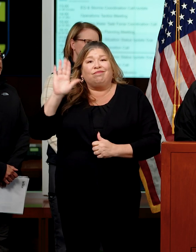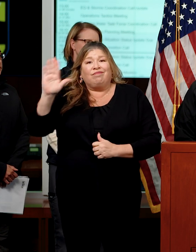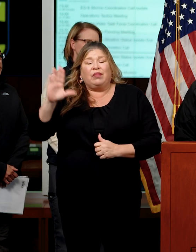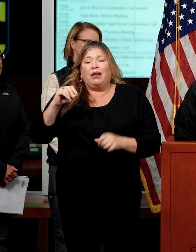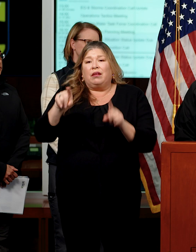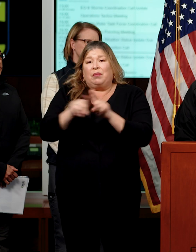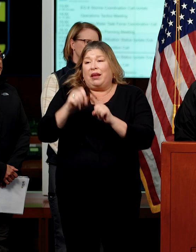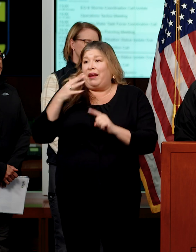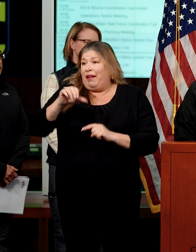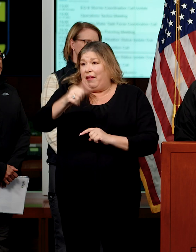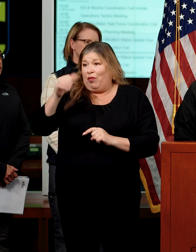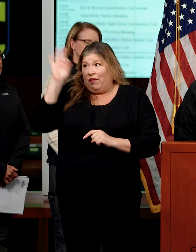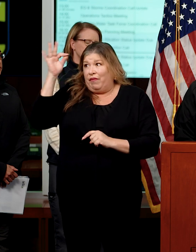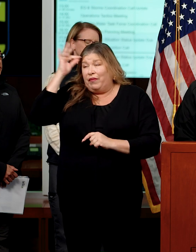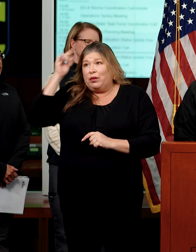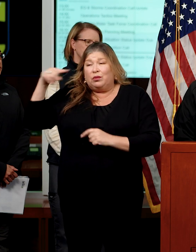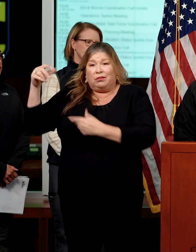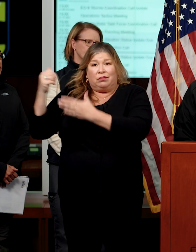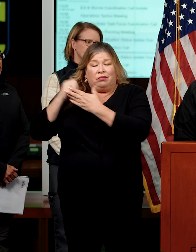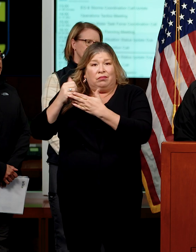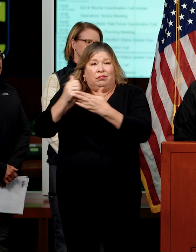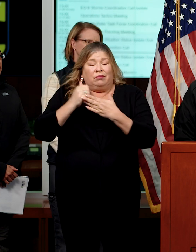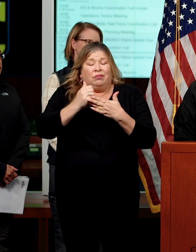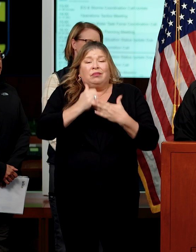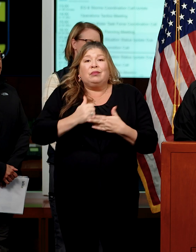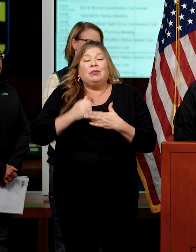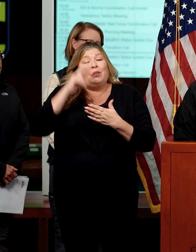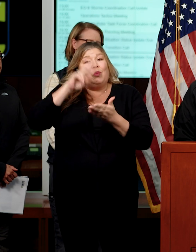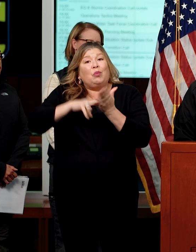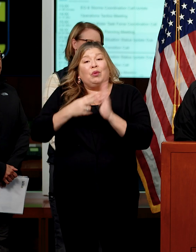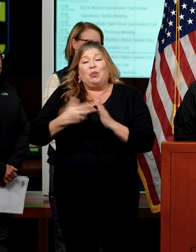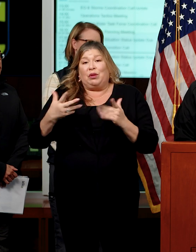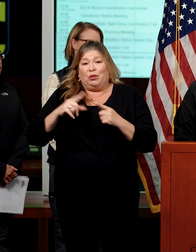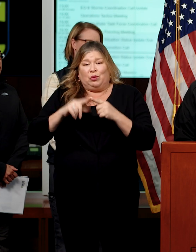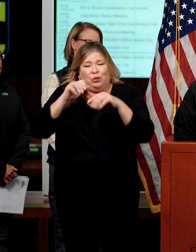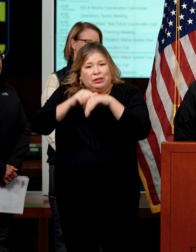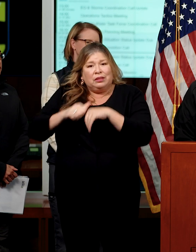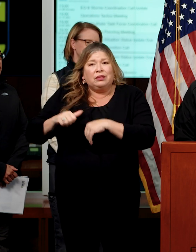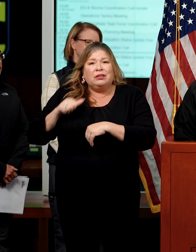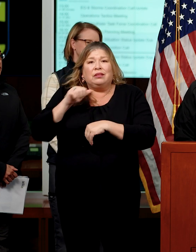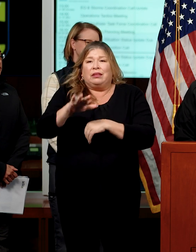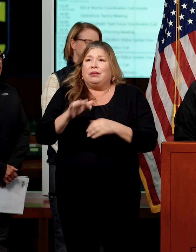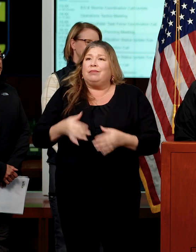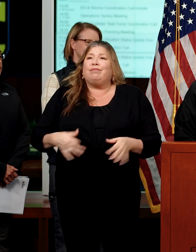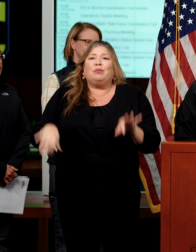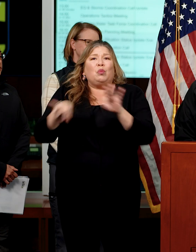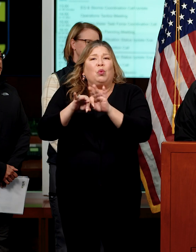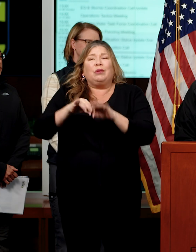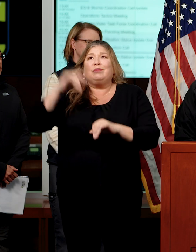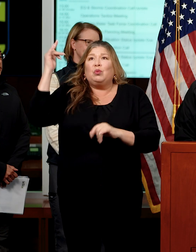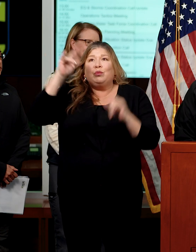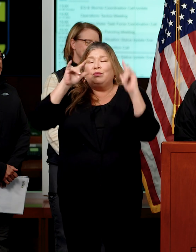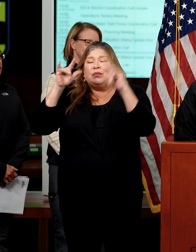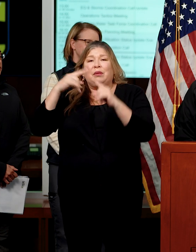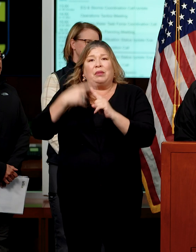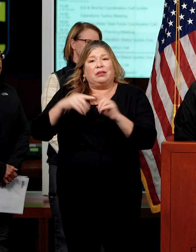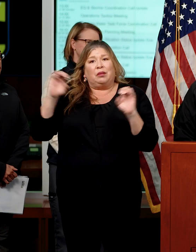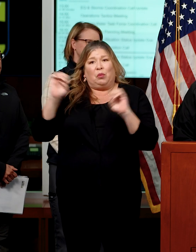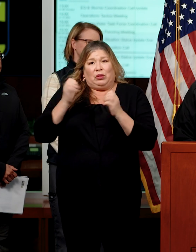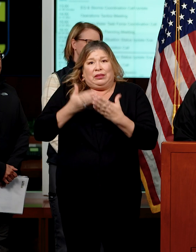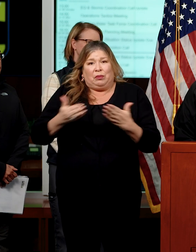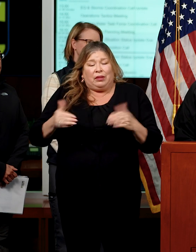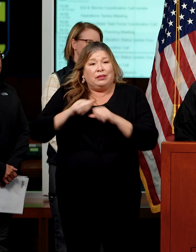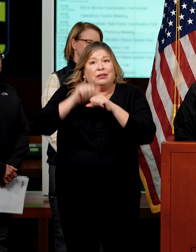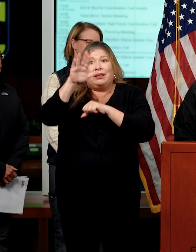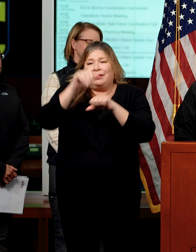and others to deploy critical air resources and emergency supplies